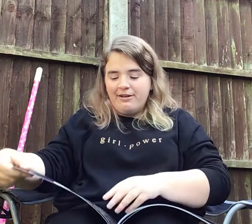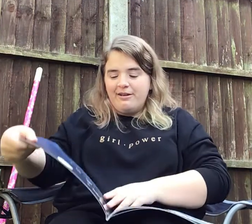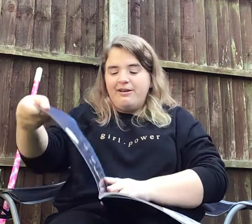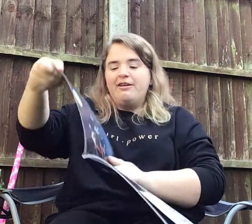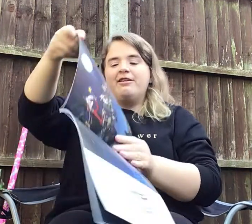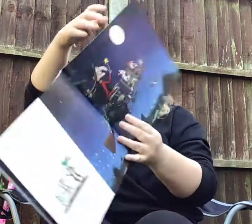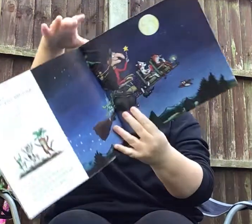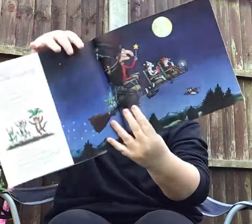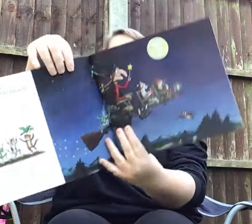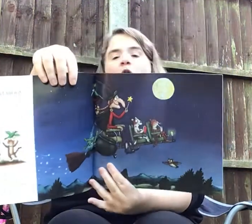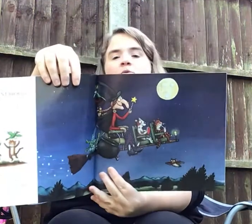There they go!